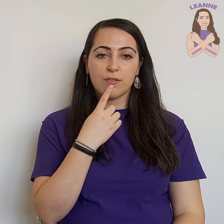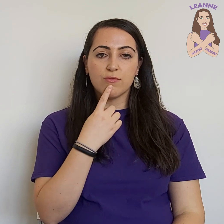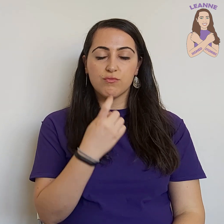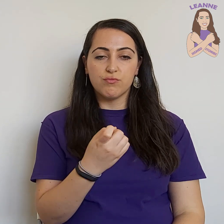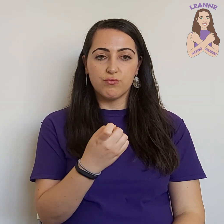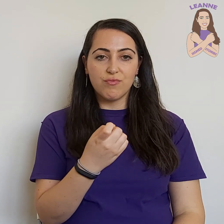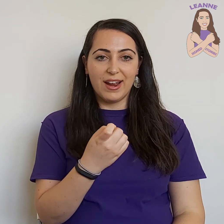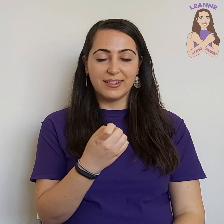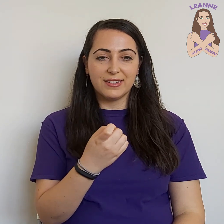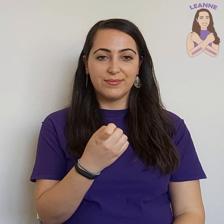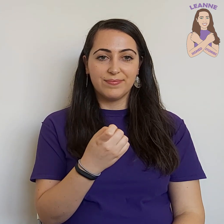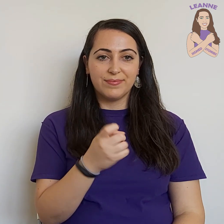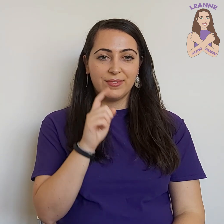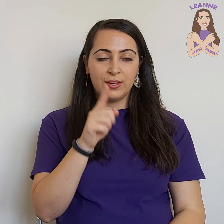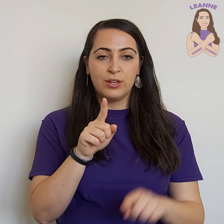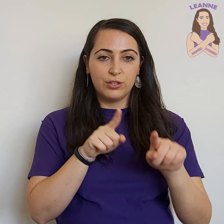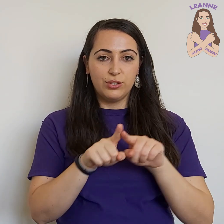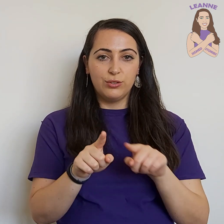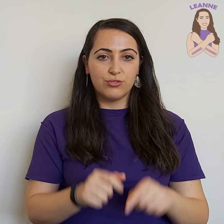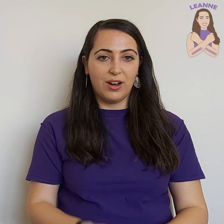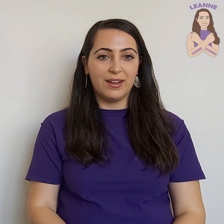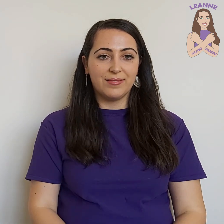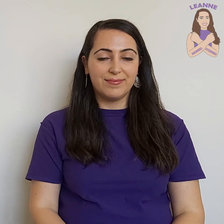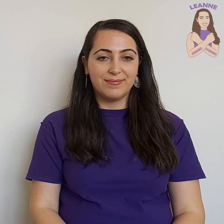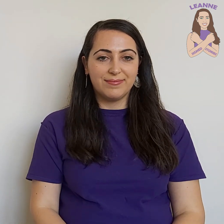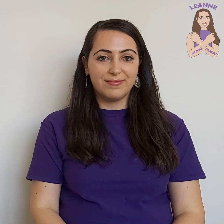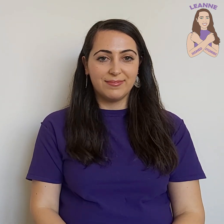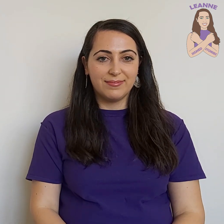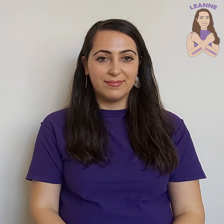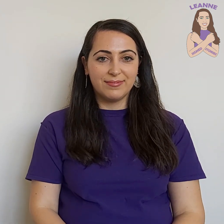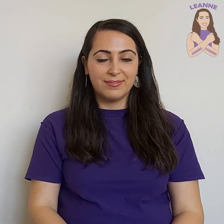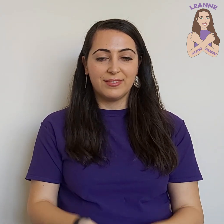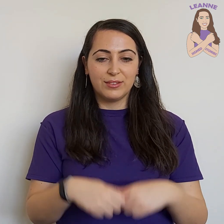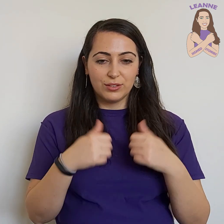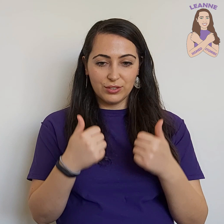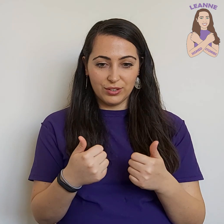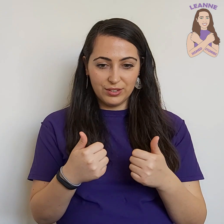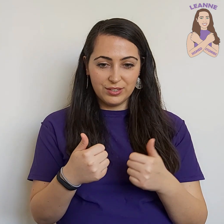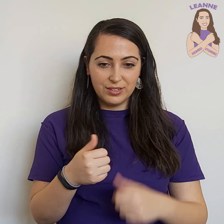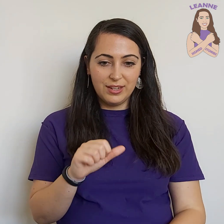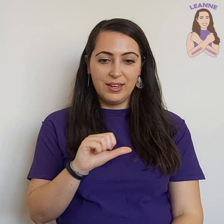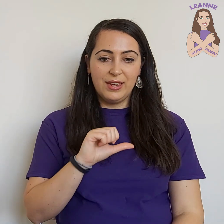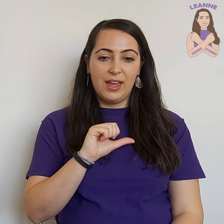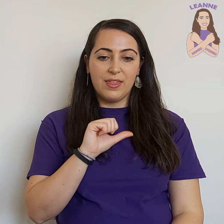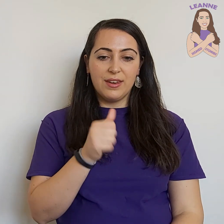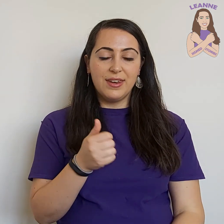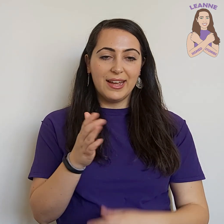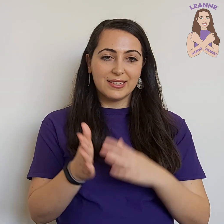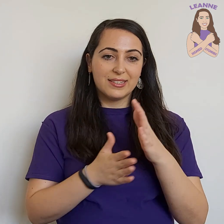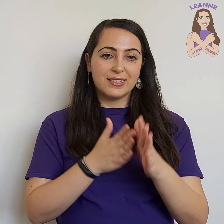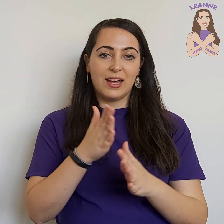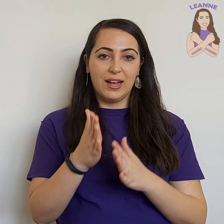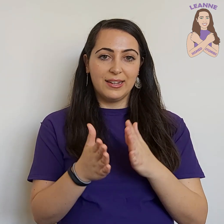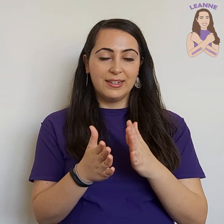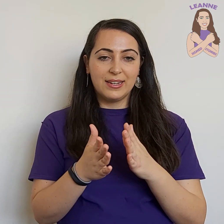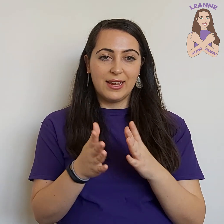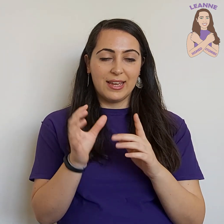red. You try. Good. The next sign is